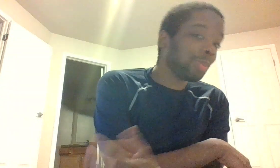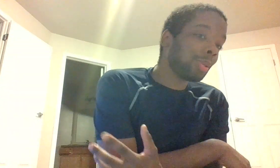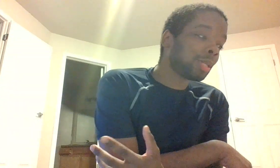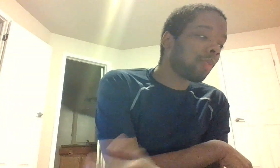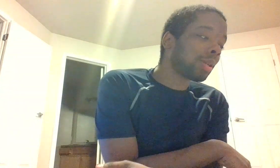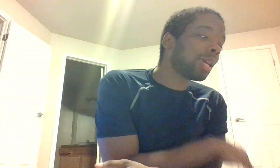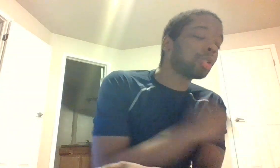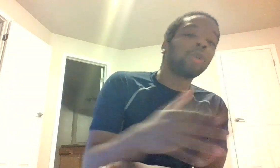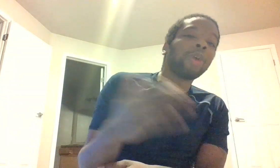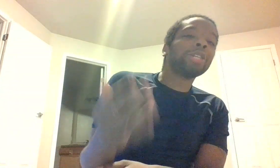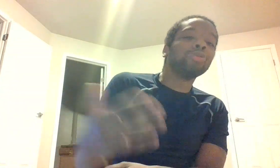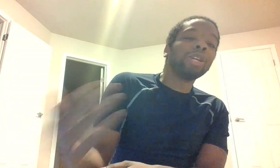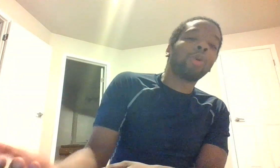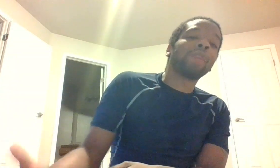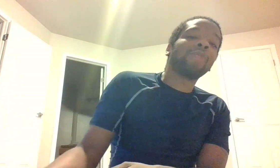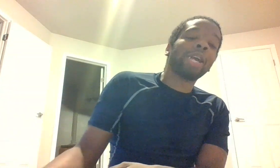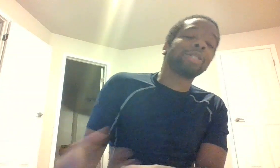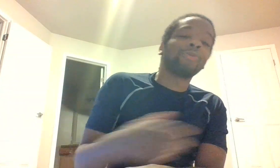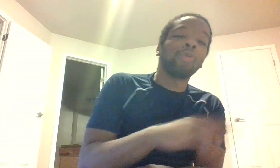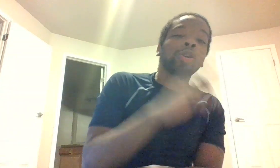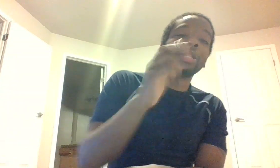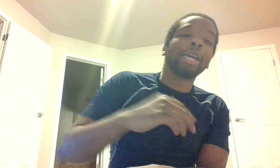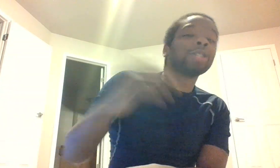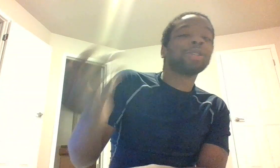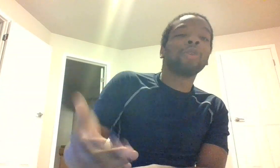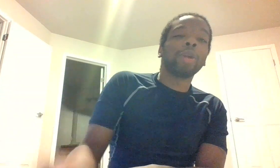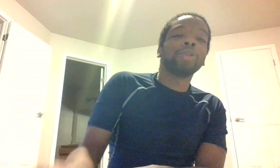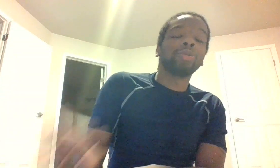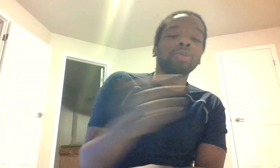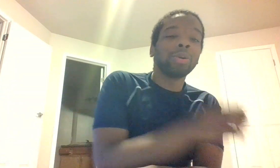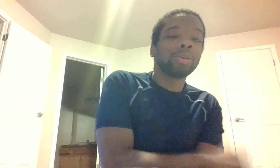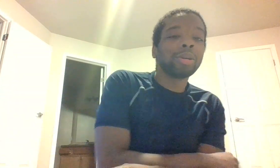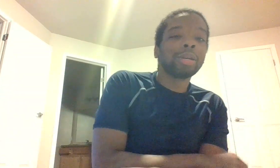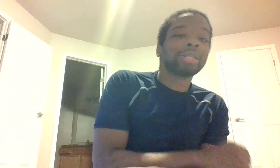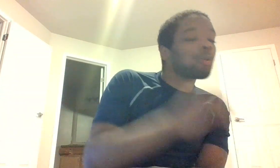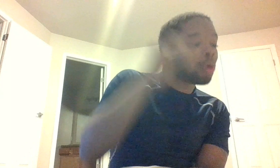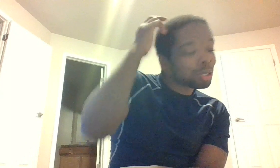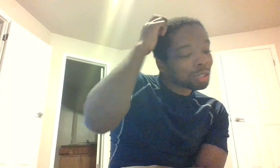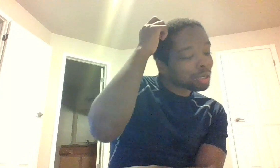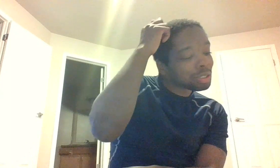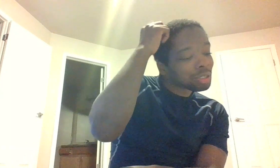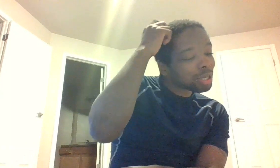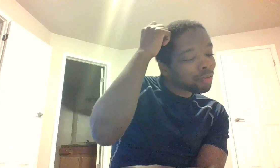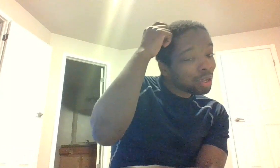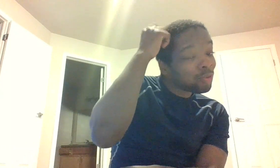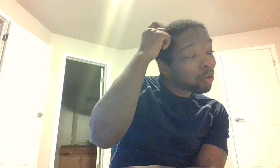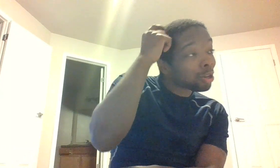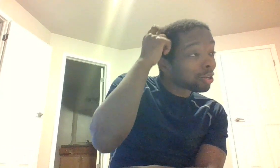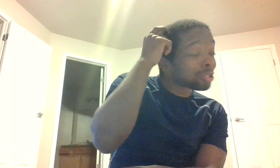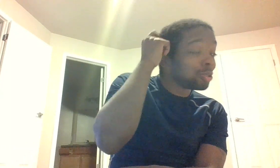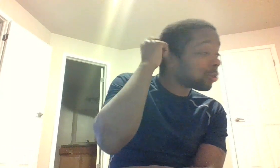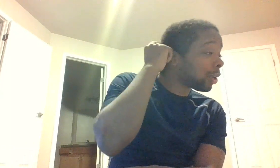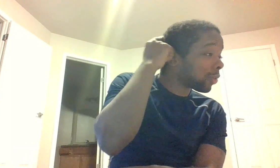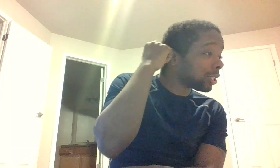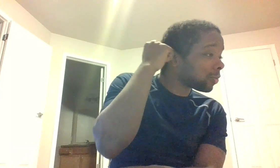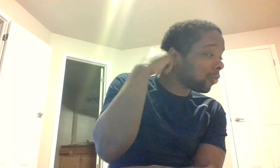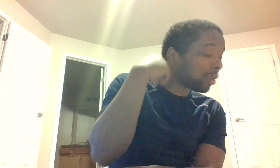stuff like that certain rates you need qualifications for to give certain videos you don't it's like walkie-talkies and stuff even walkie-talkies you need qualifications for